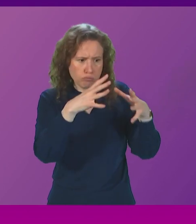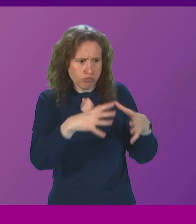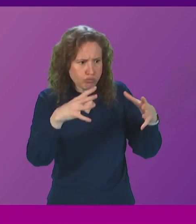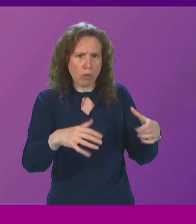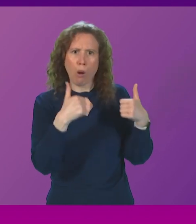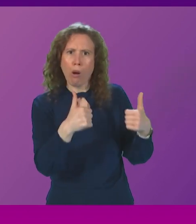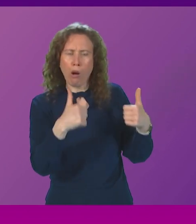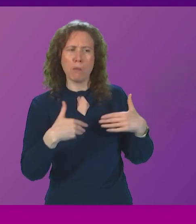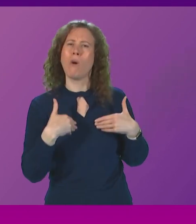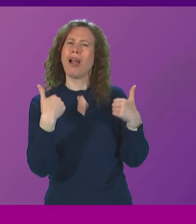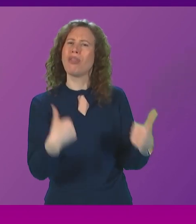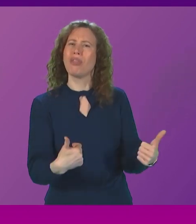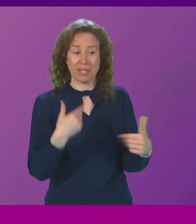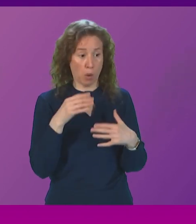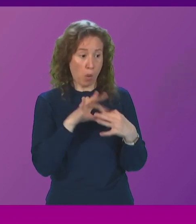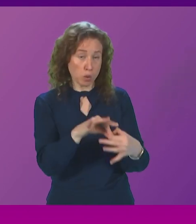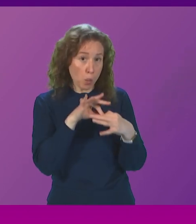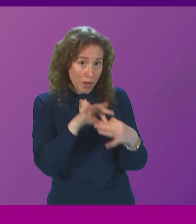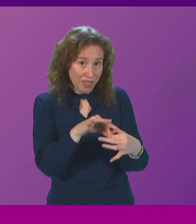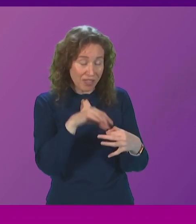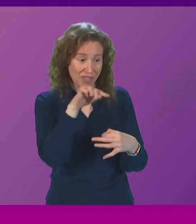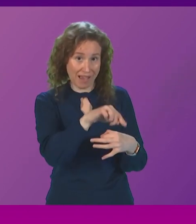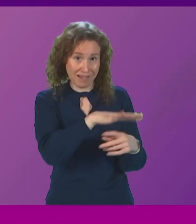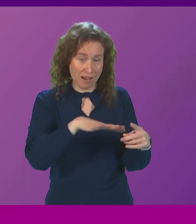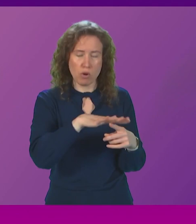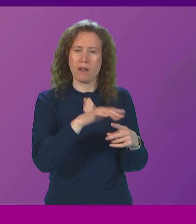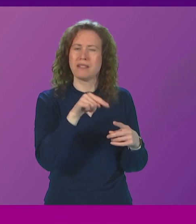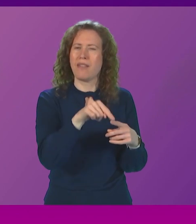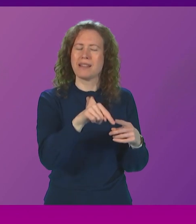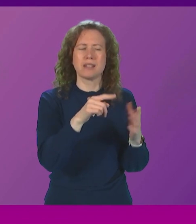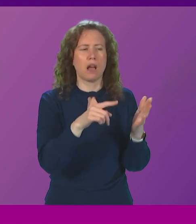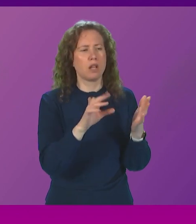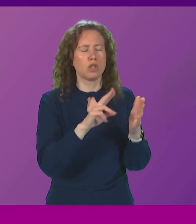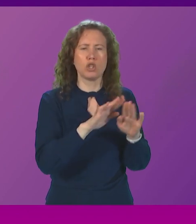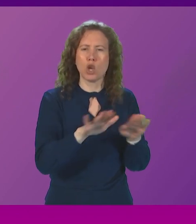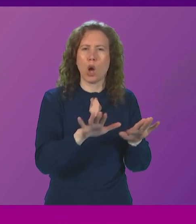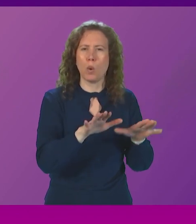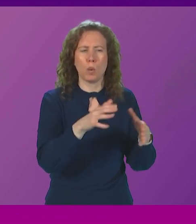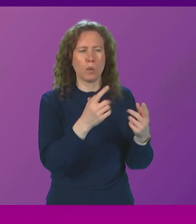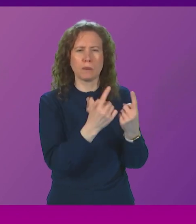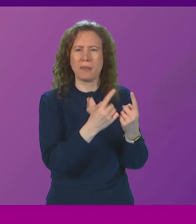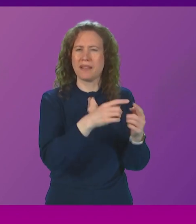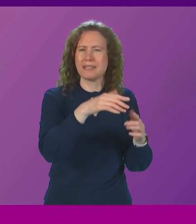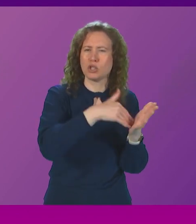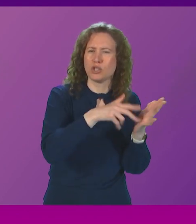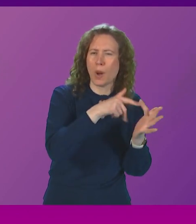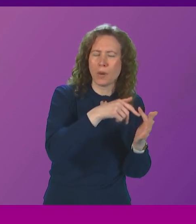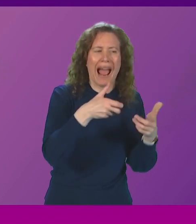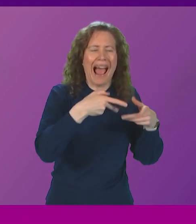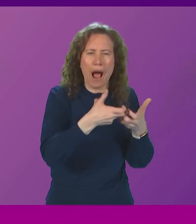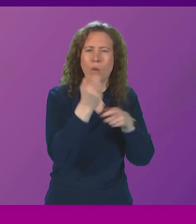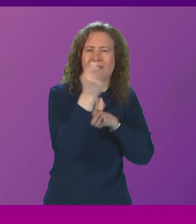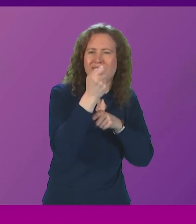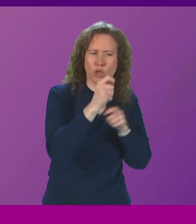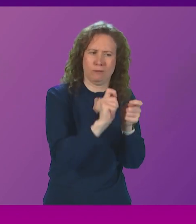we've worked with a community in order for that no-take zone to be implemented. So we're not talking about imposition. We're talking about working